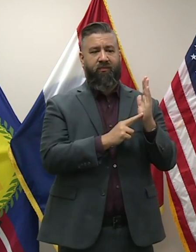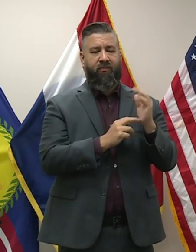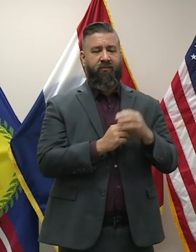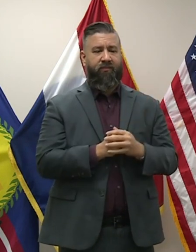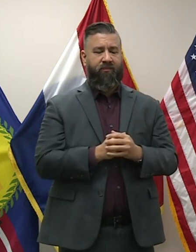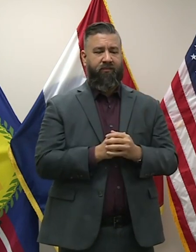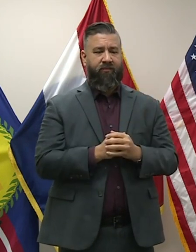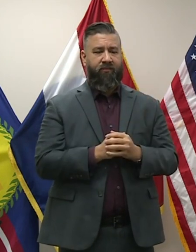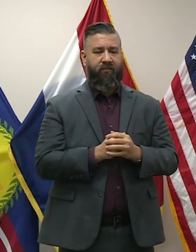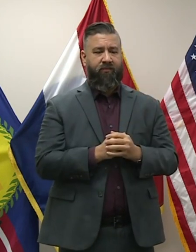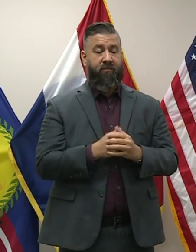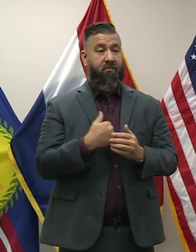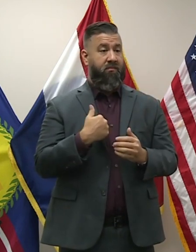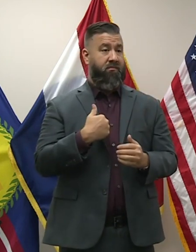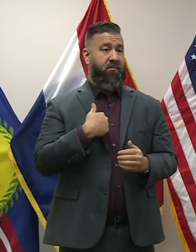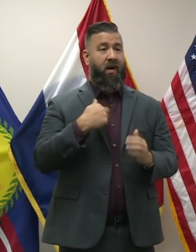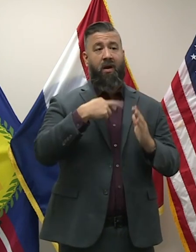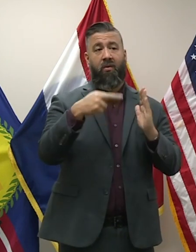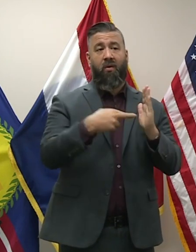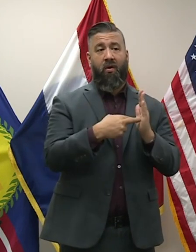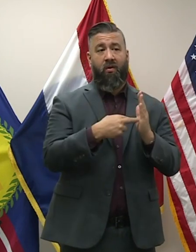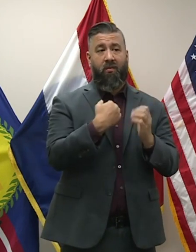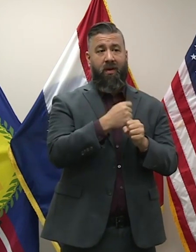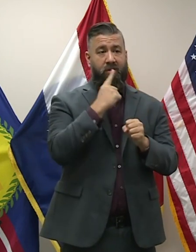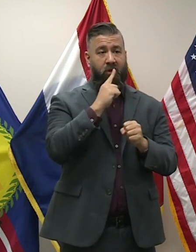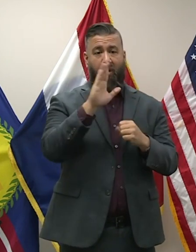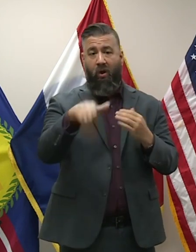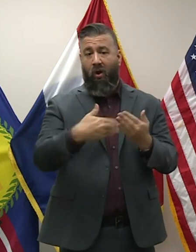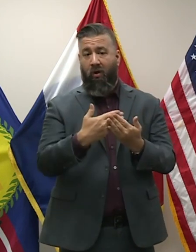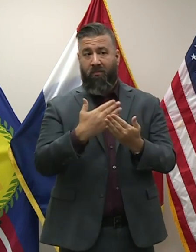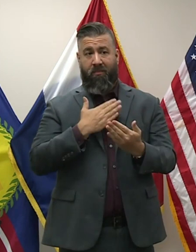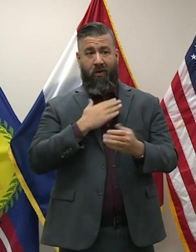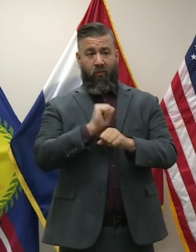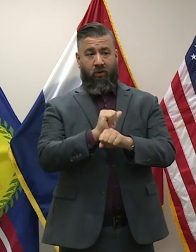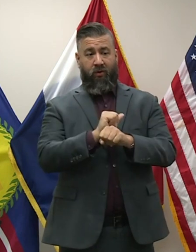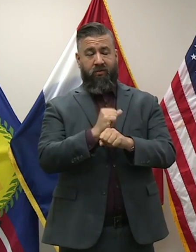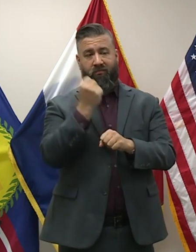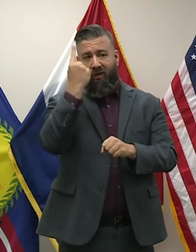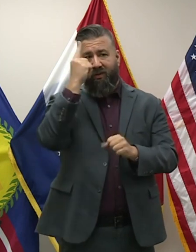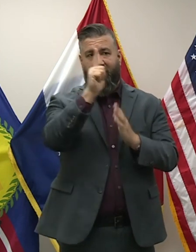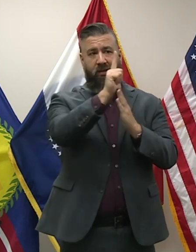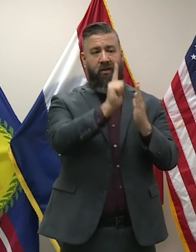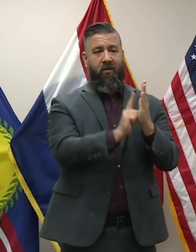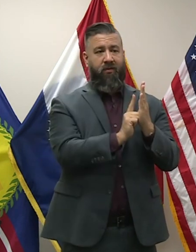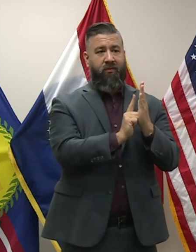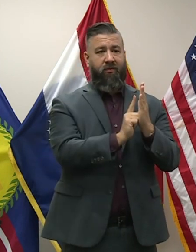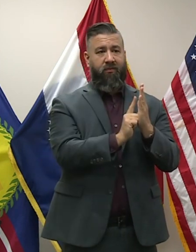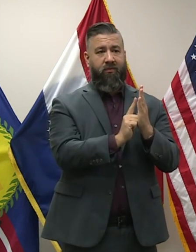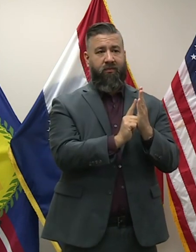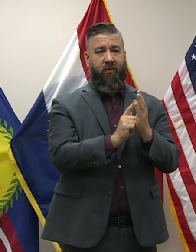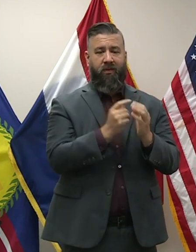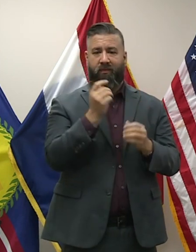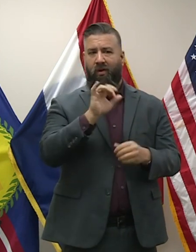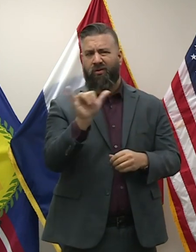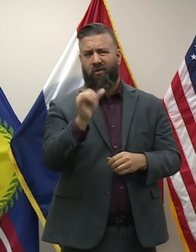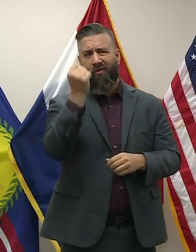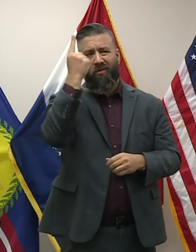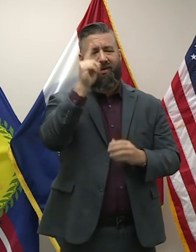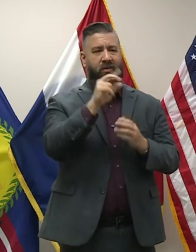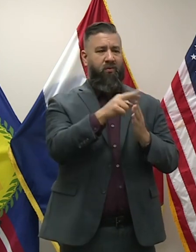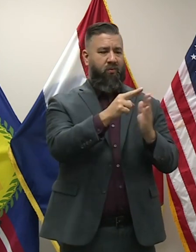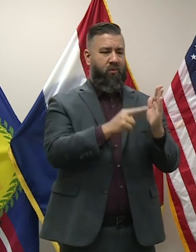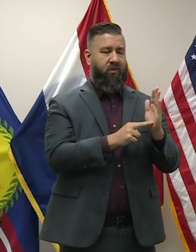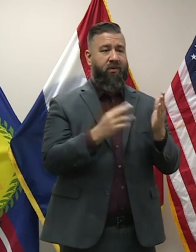who's a county employee understands what the law is and understands what we're what our rules are in county buildings.